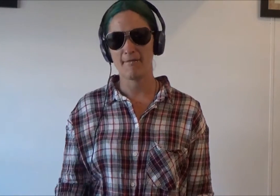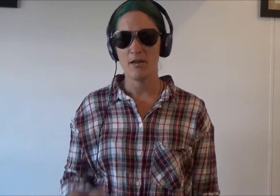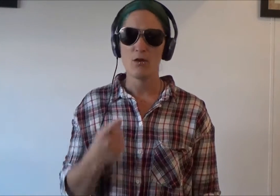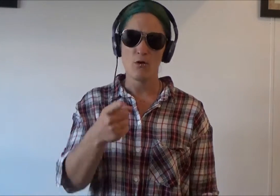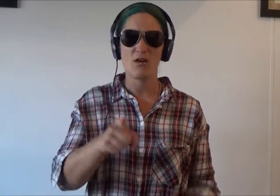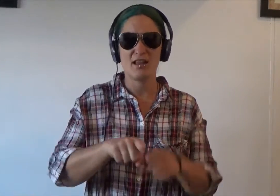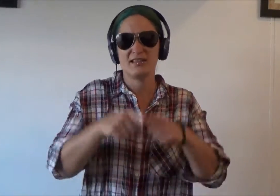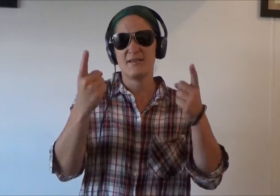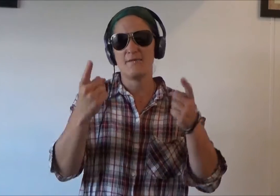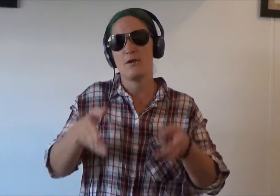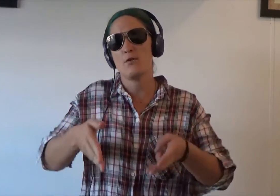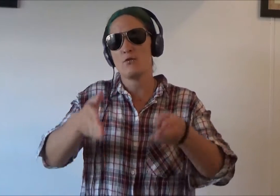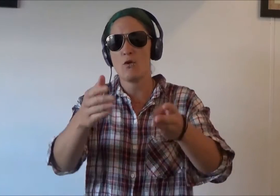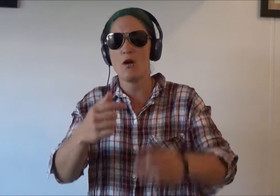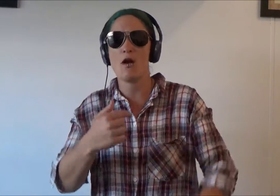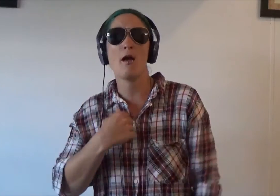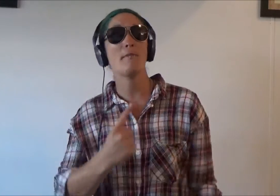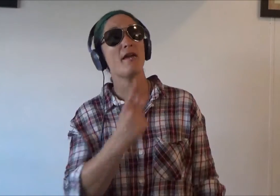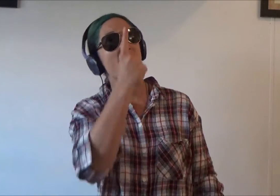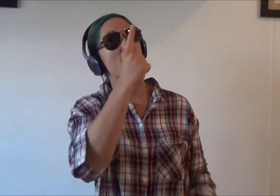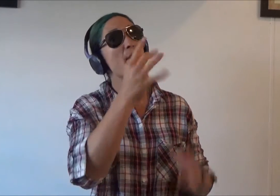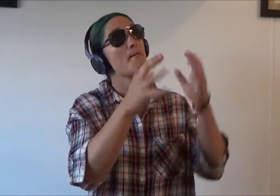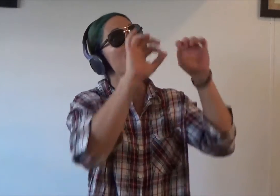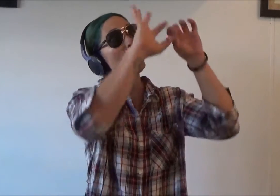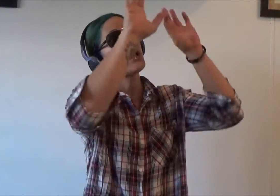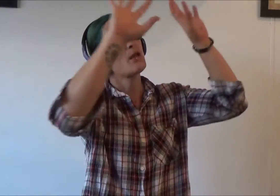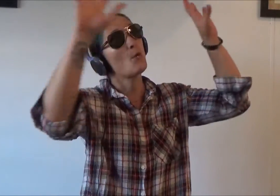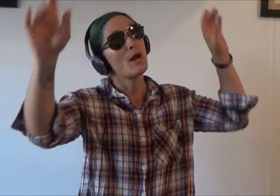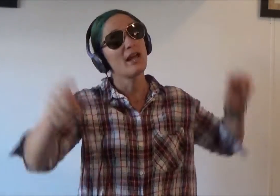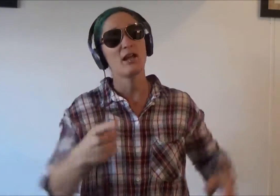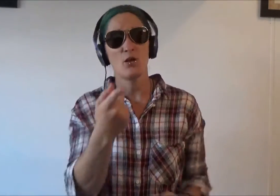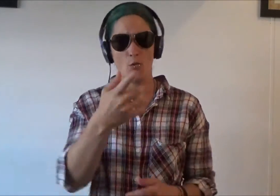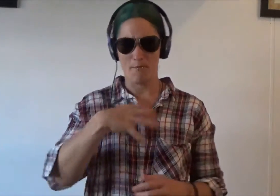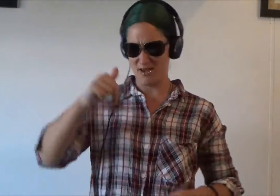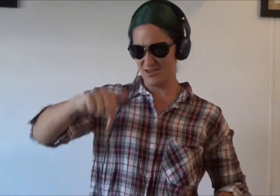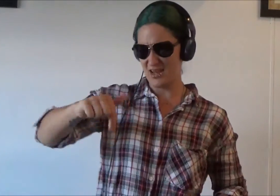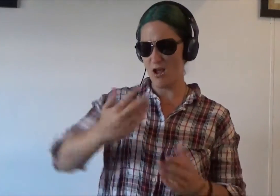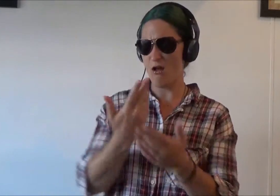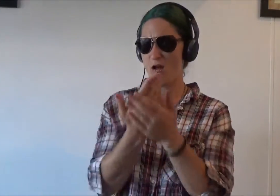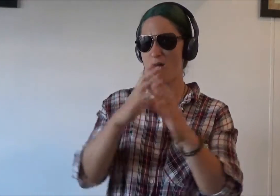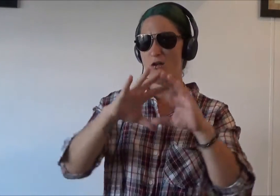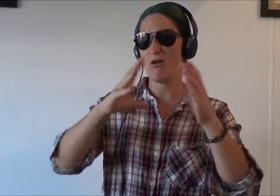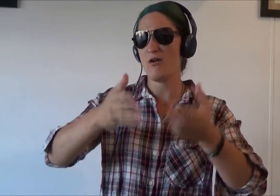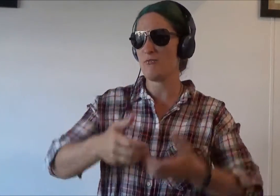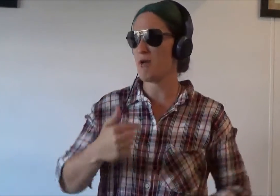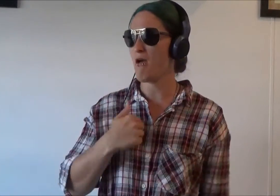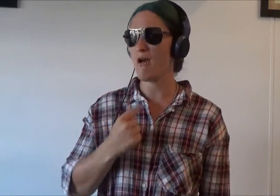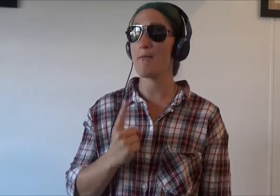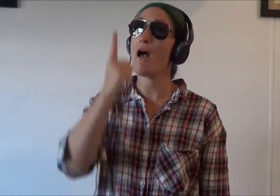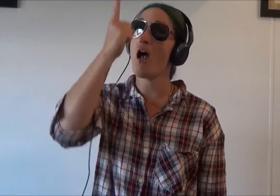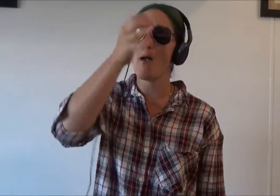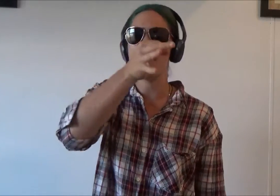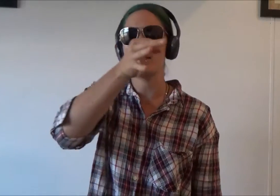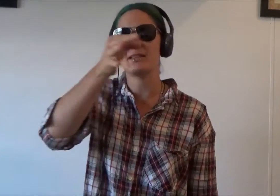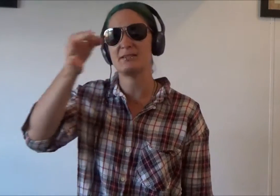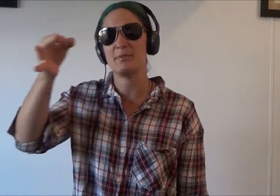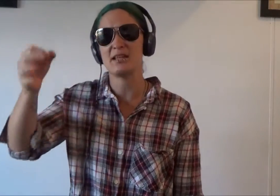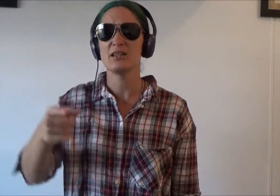You're on a different road, I'm in the Milky Way You want me down on Earth, but I am up in space